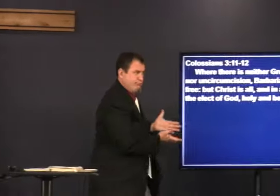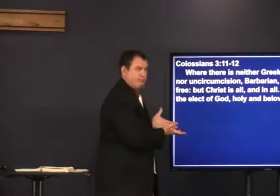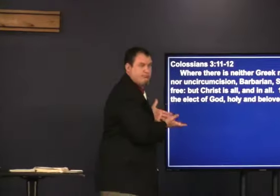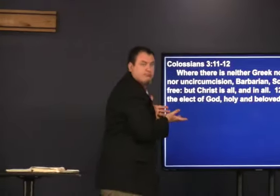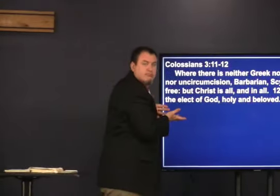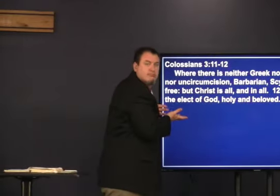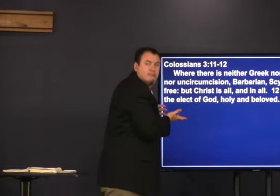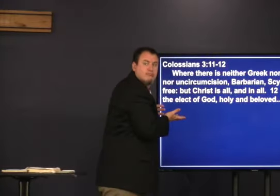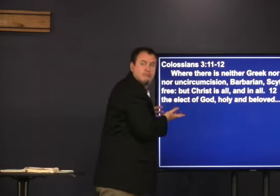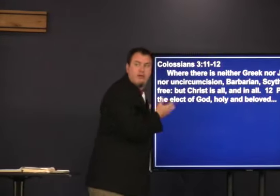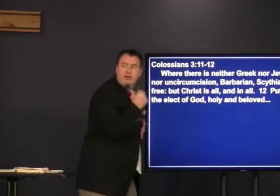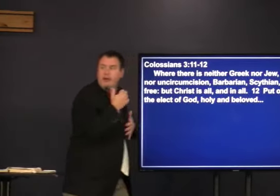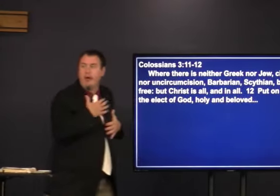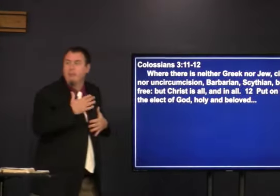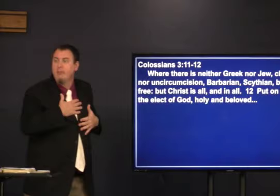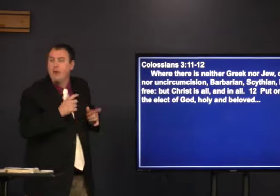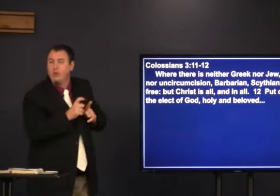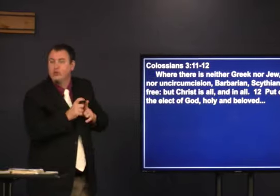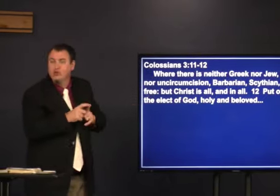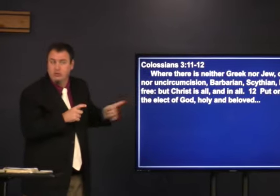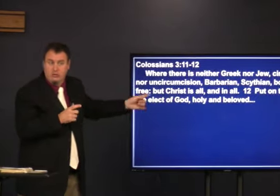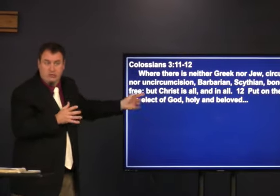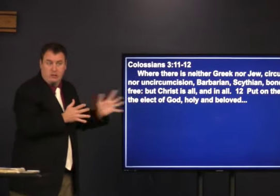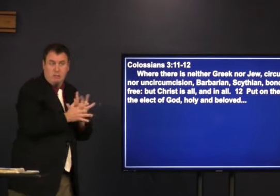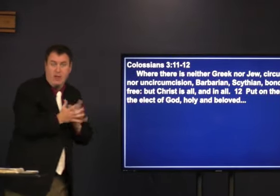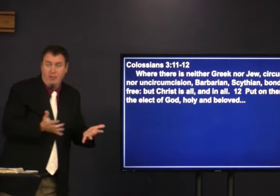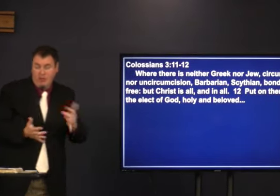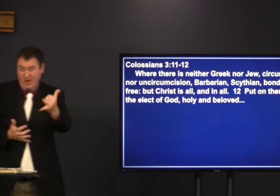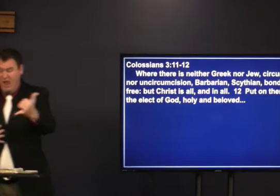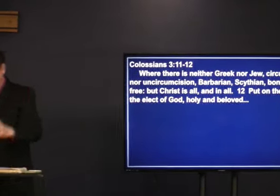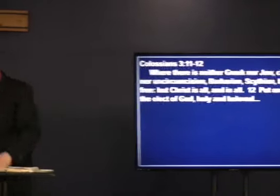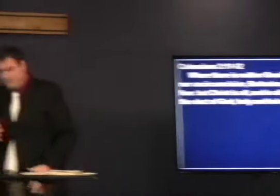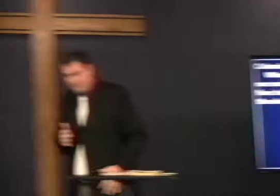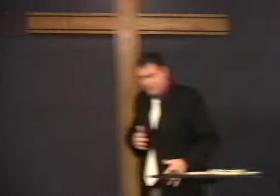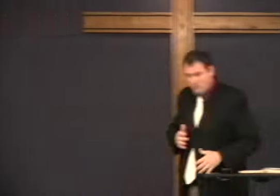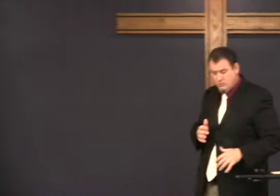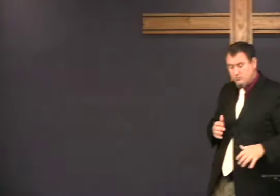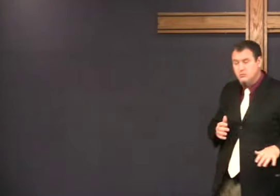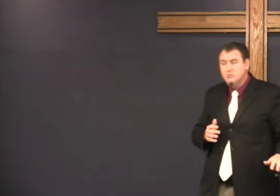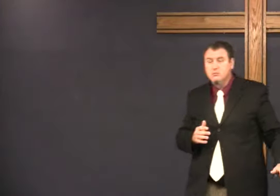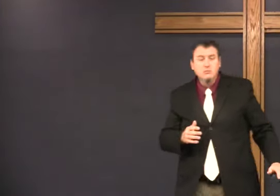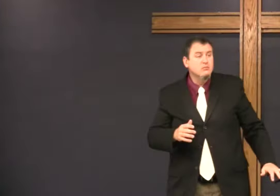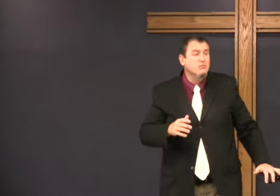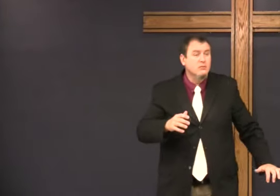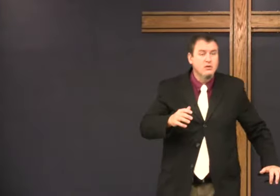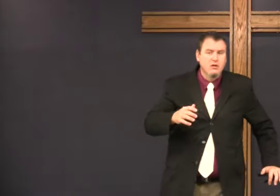Well, here it is. Not my words. These are from the Bible.